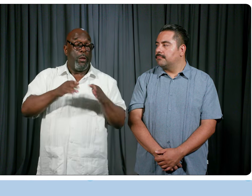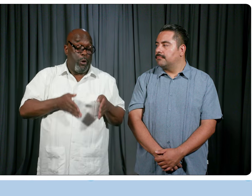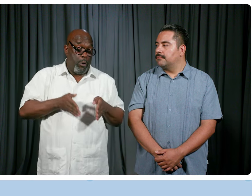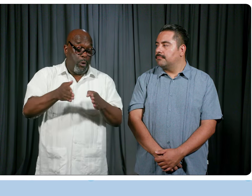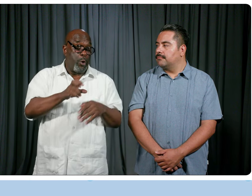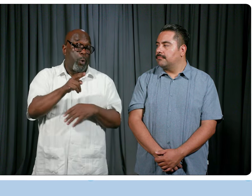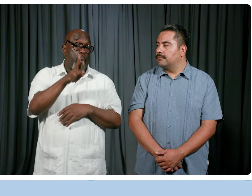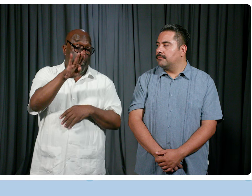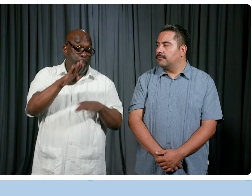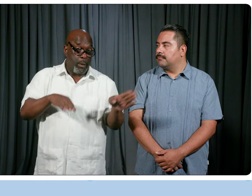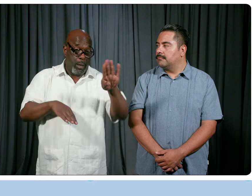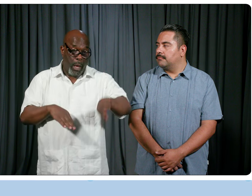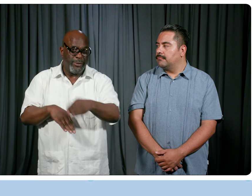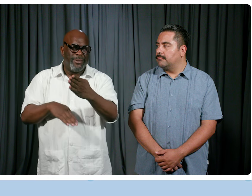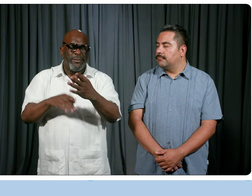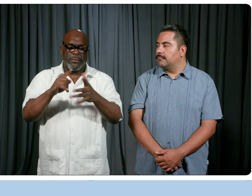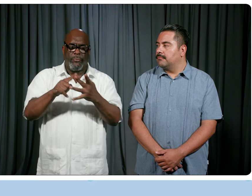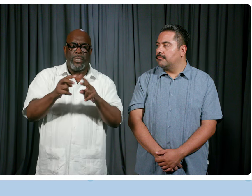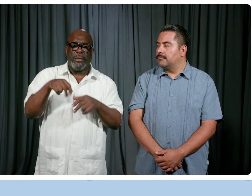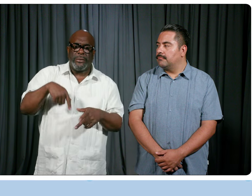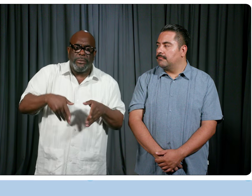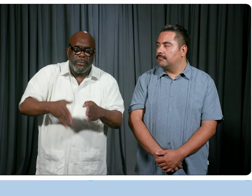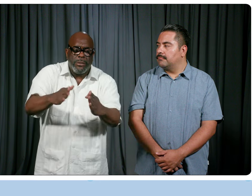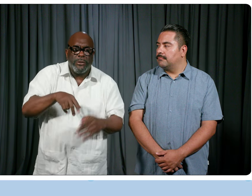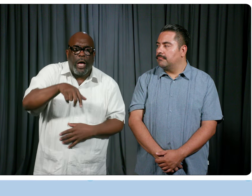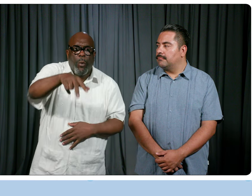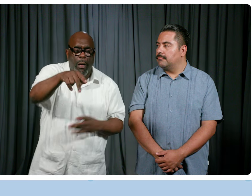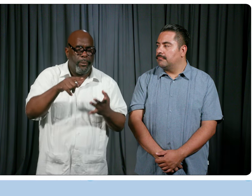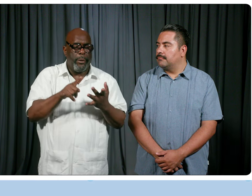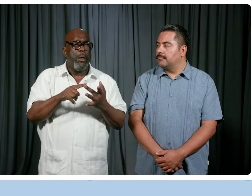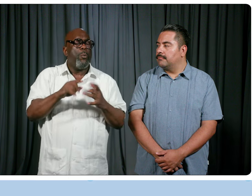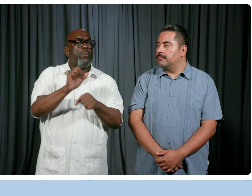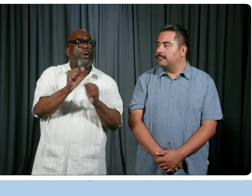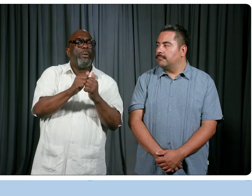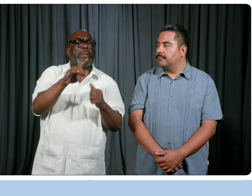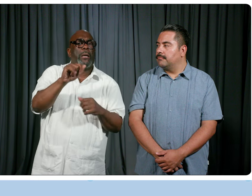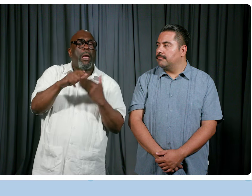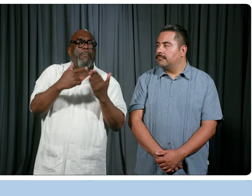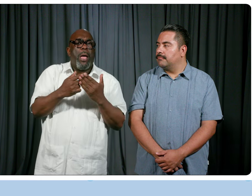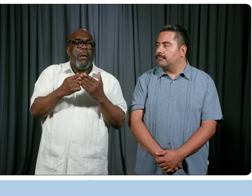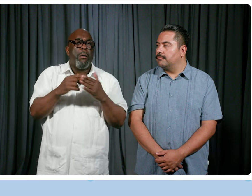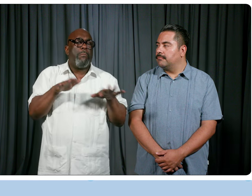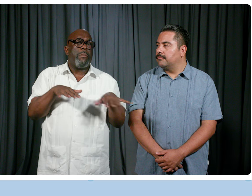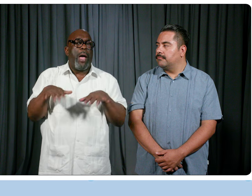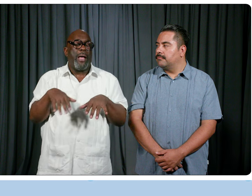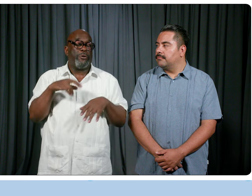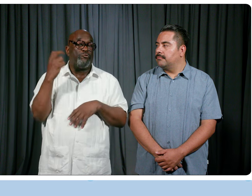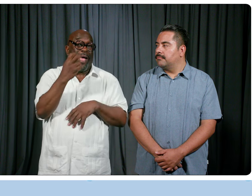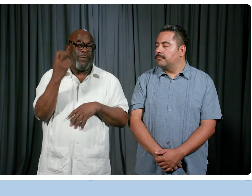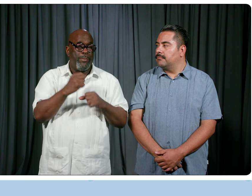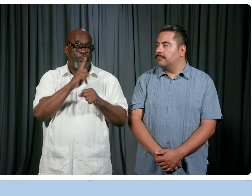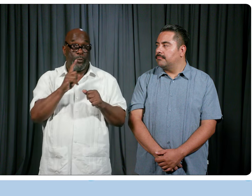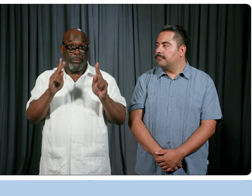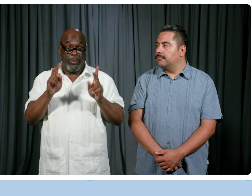sidewalks, you know, all of those things that touches. I'm working with CDOT on, you know, paths of travel at McCormick Place and at United Center to make sure that